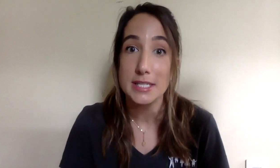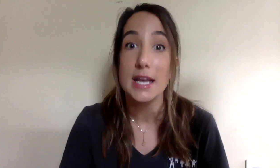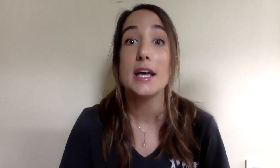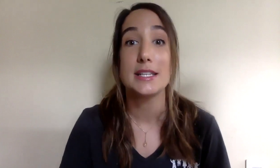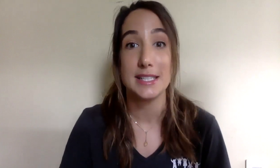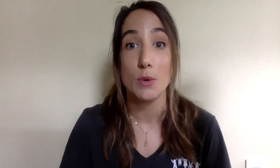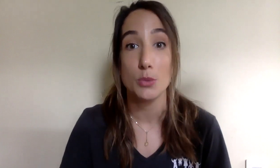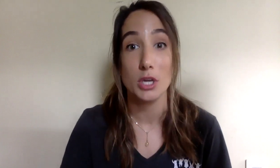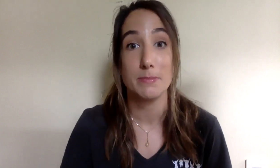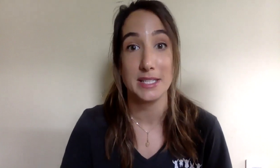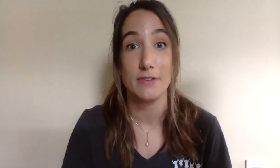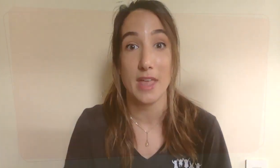to see what works best for them.